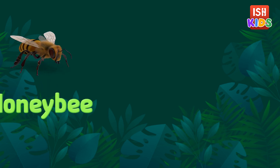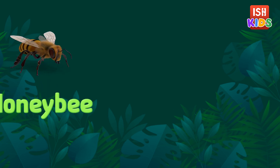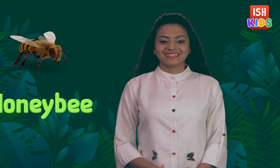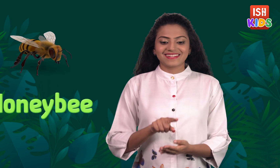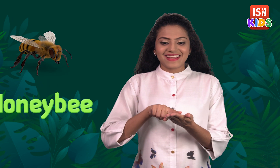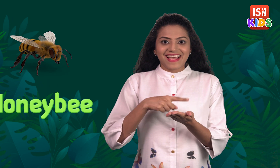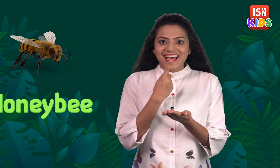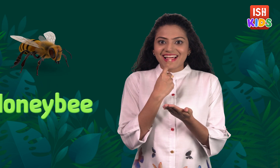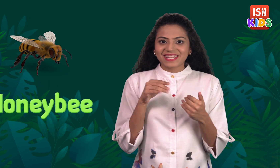Honeybee